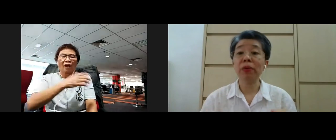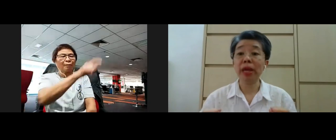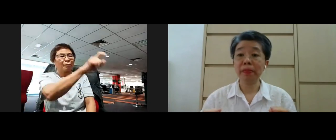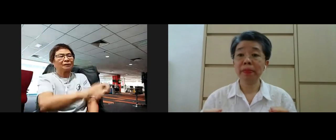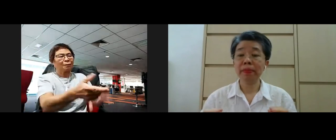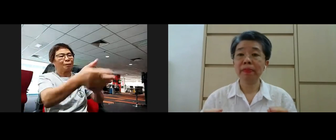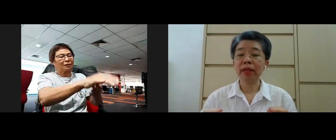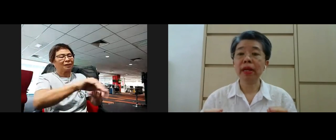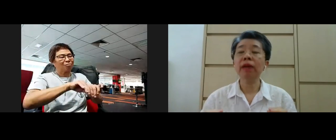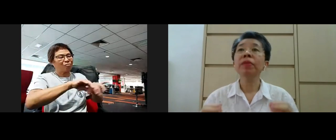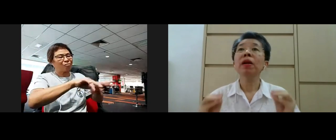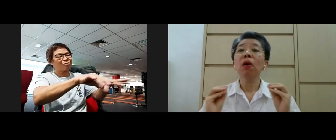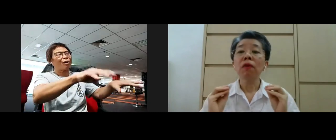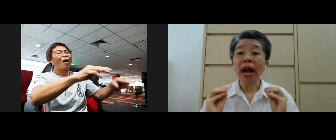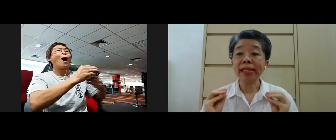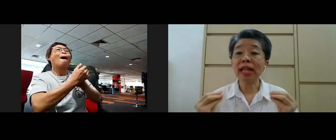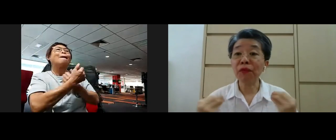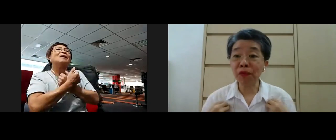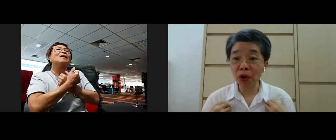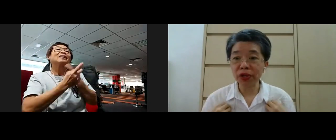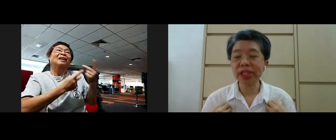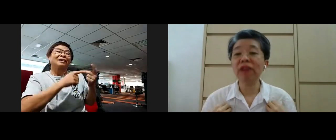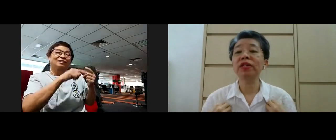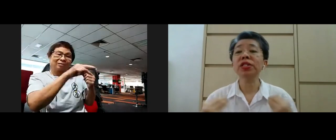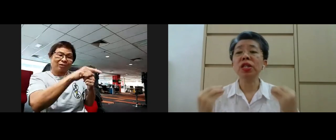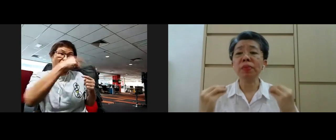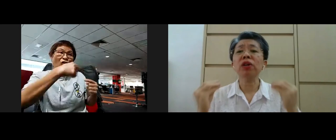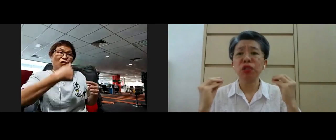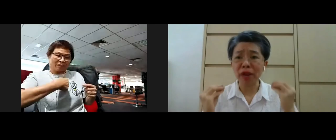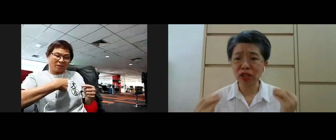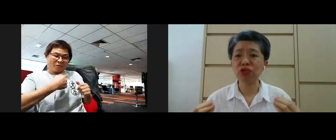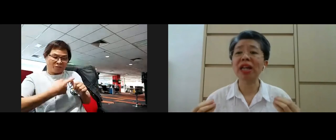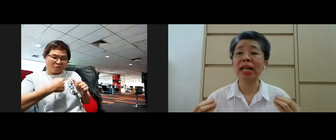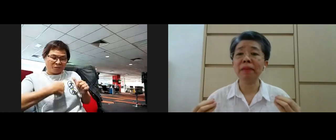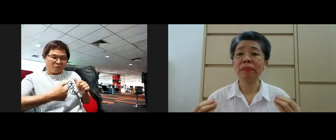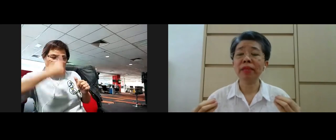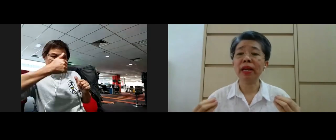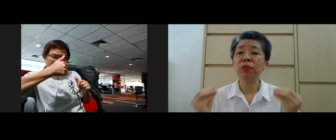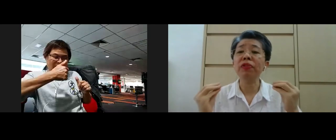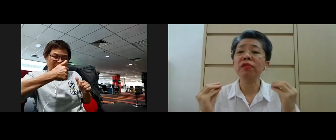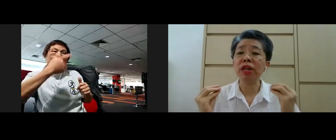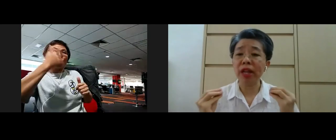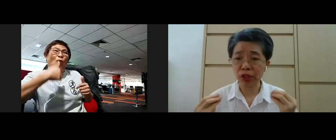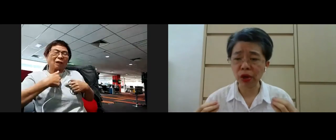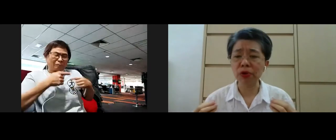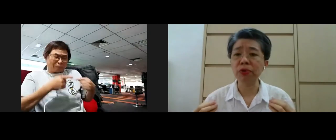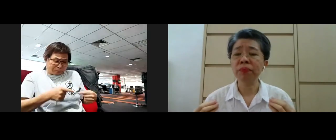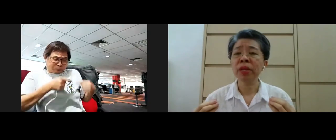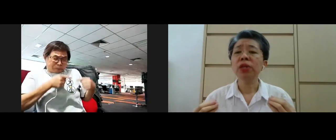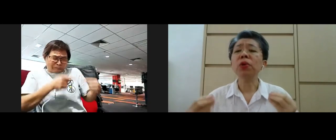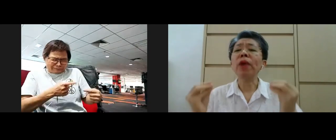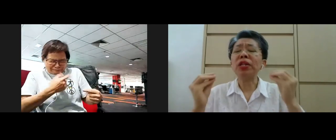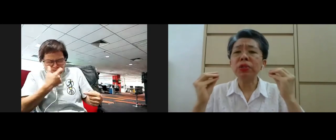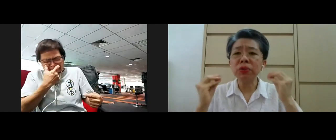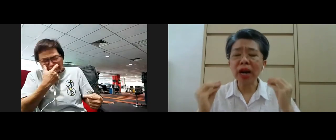has passed away yeah i say for yourself first is because you are struggling yeah with the grief and sorrow